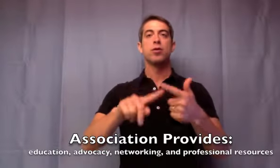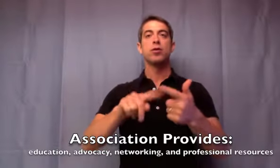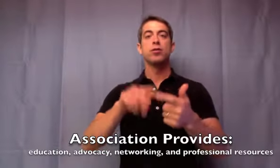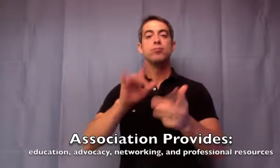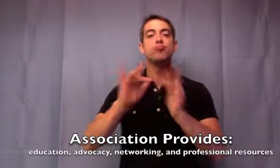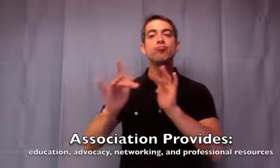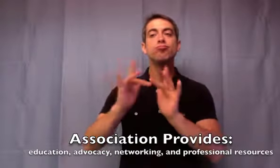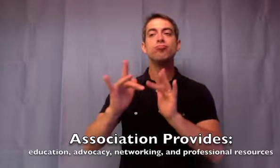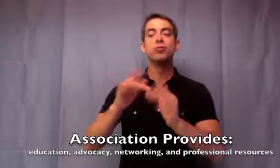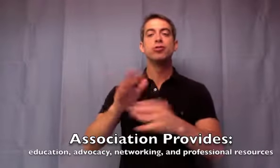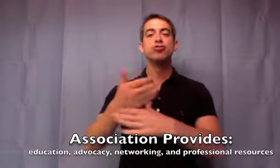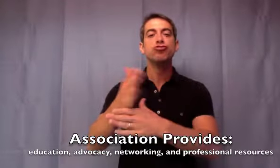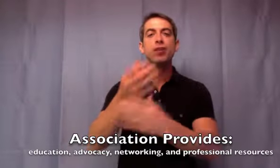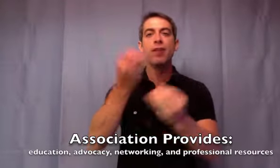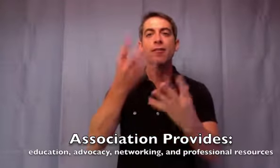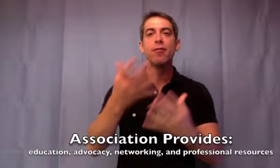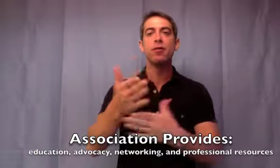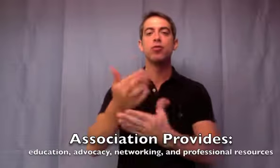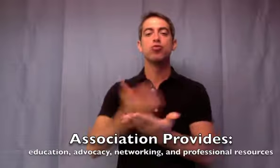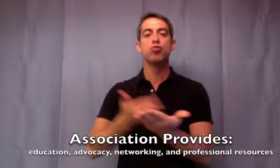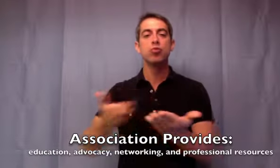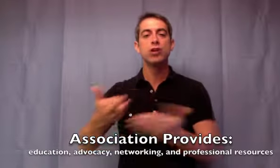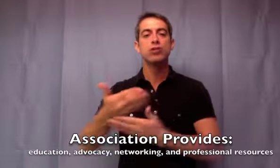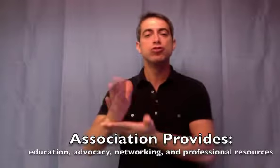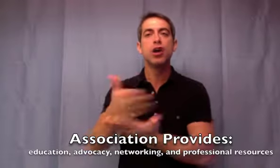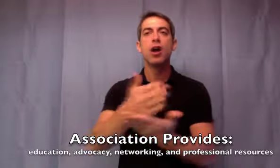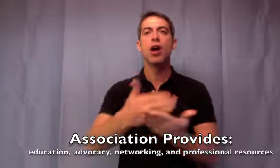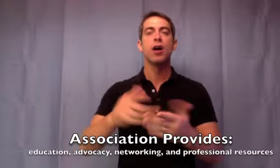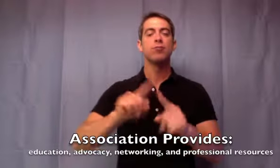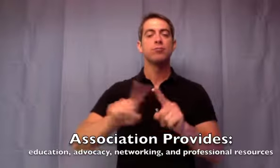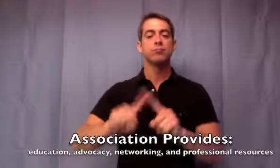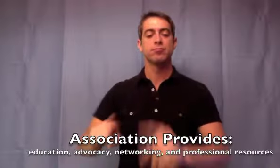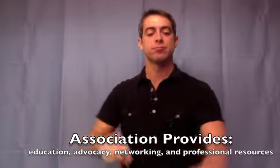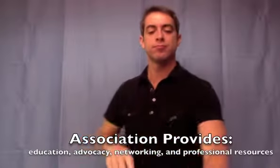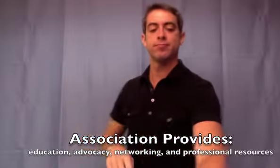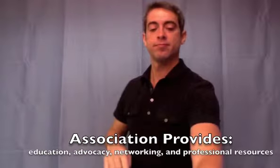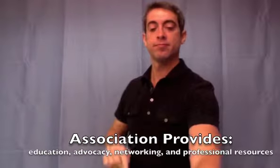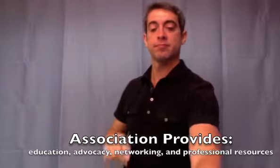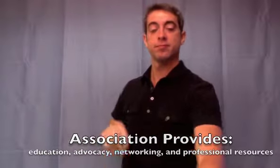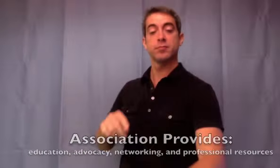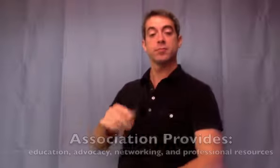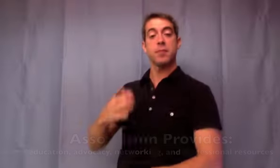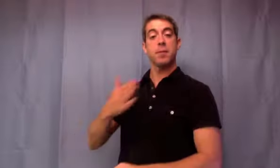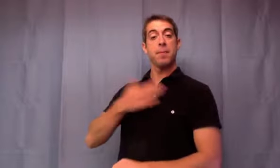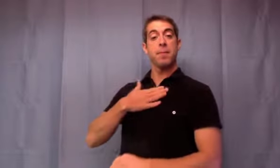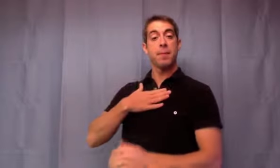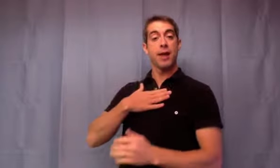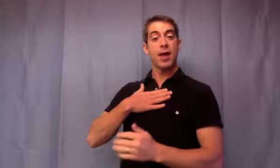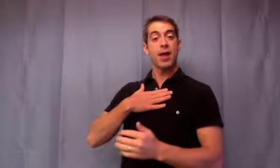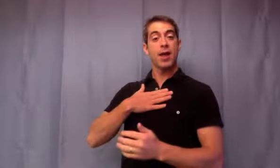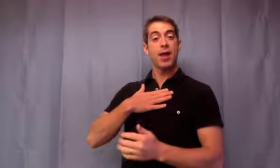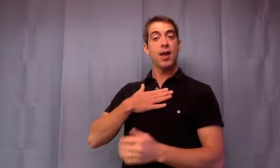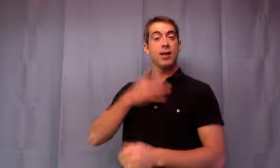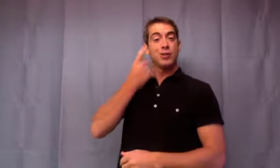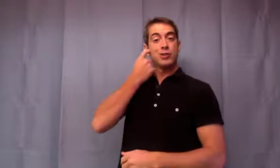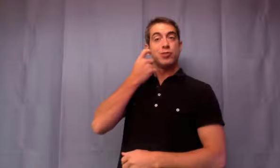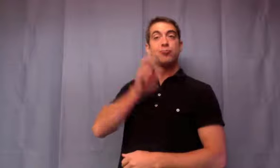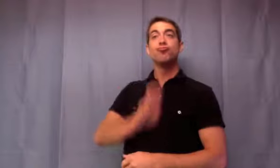they can best serve their public. One thing I've learned as I travel the state, tour facilities,